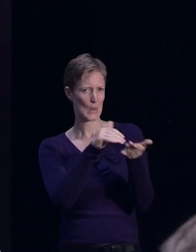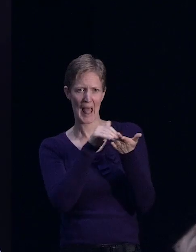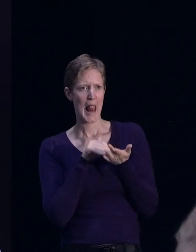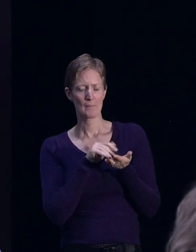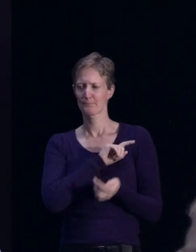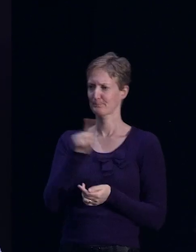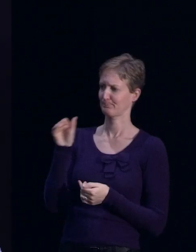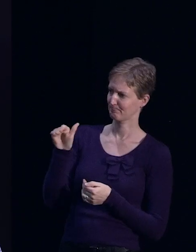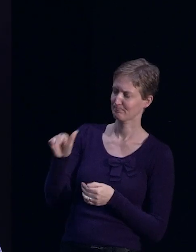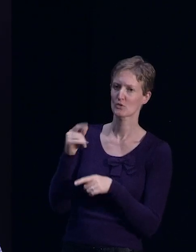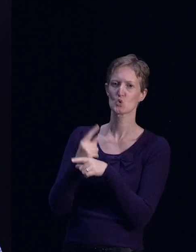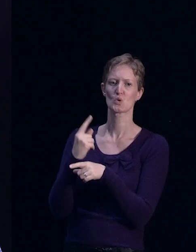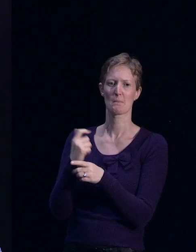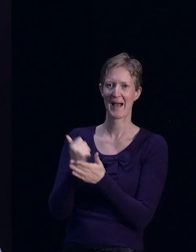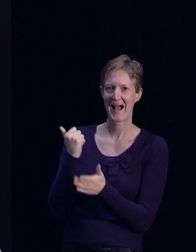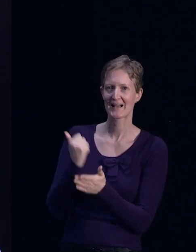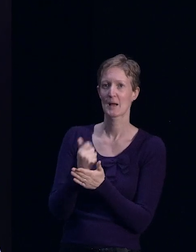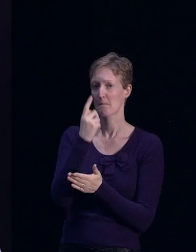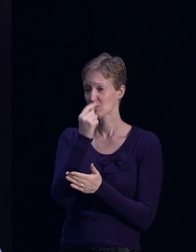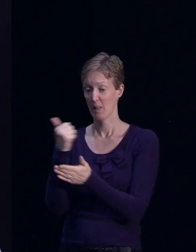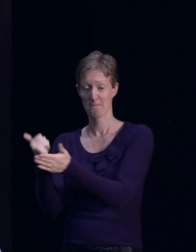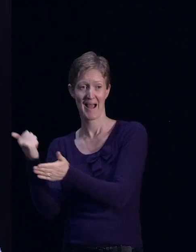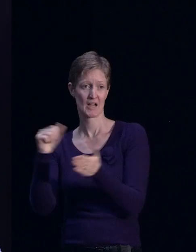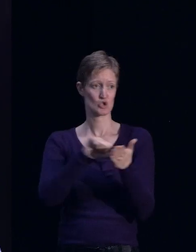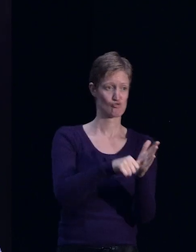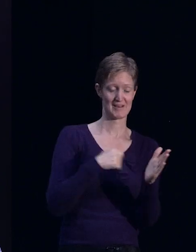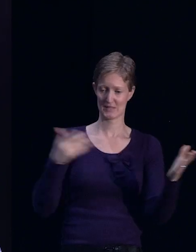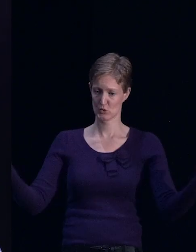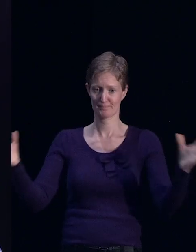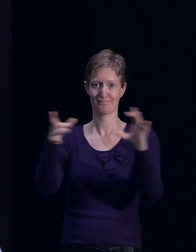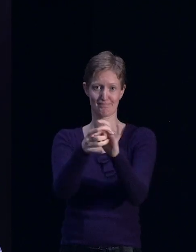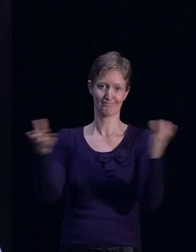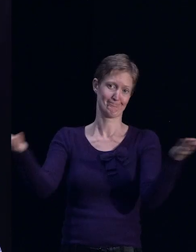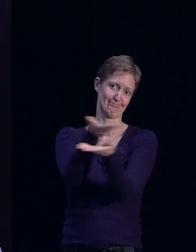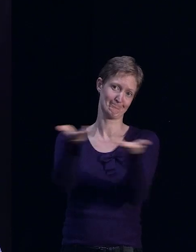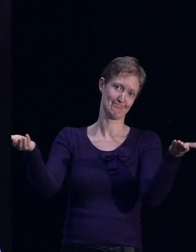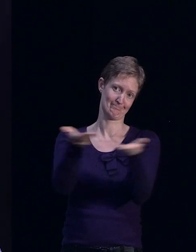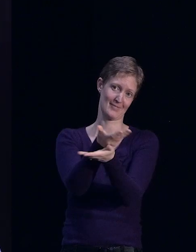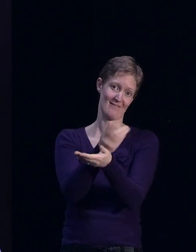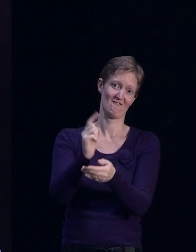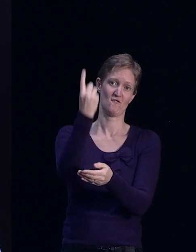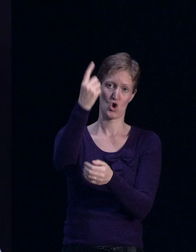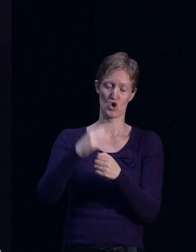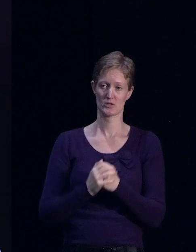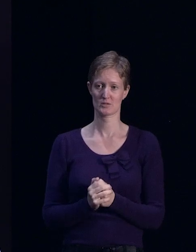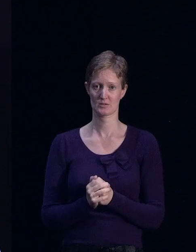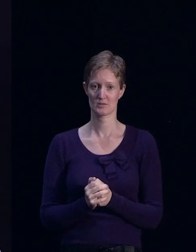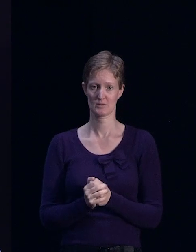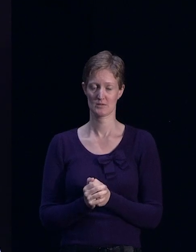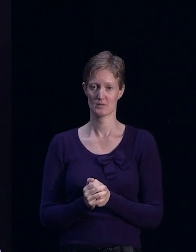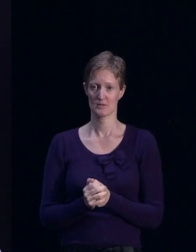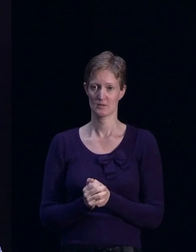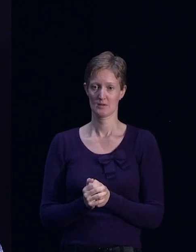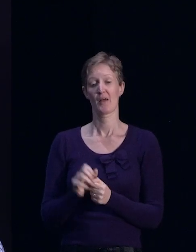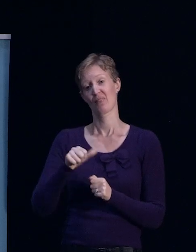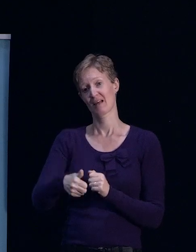And it may be that there has to be a joint discussion between the bank and your insurer, so we can understand that piece, and what the future holds, and where to